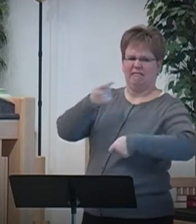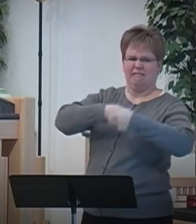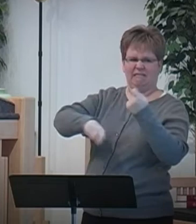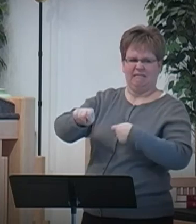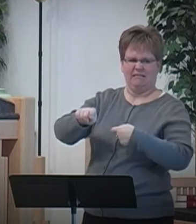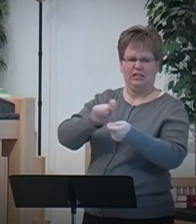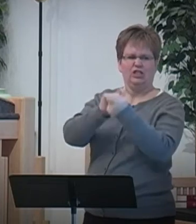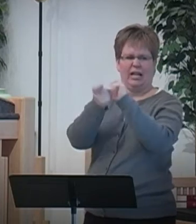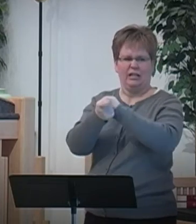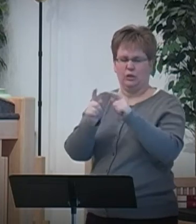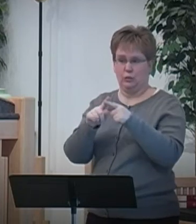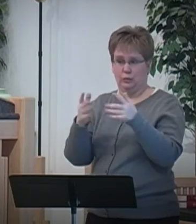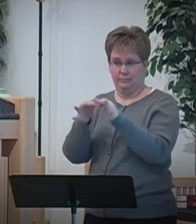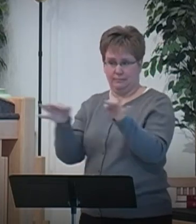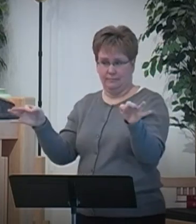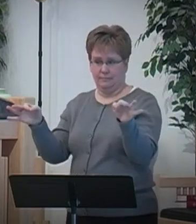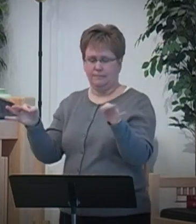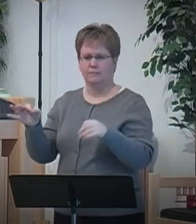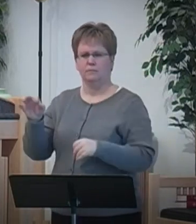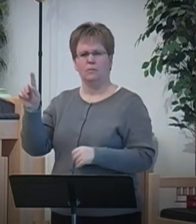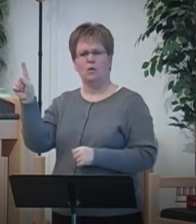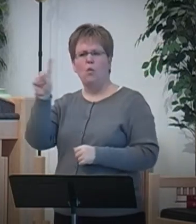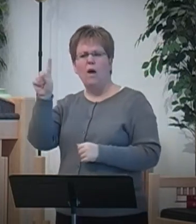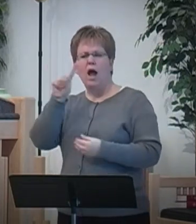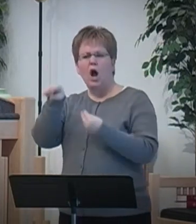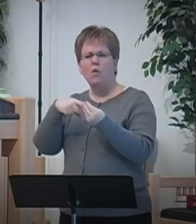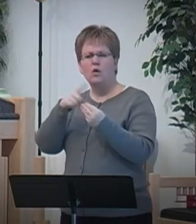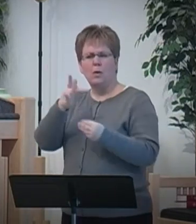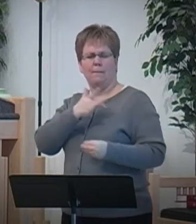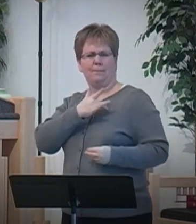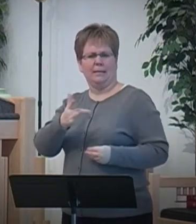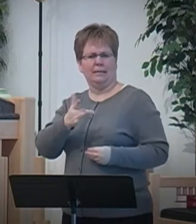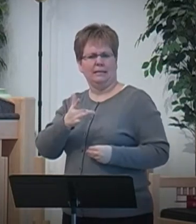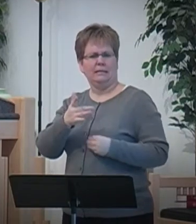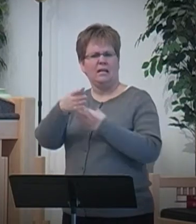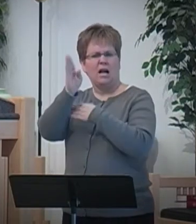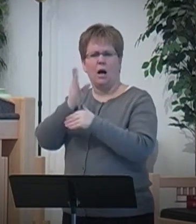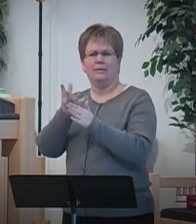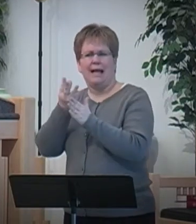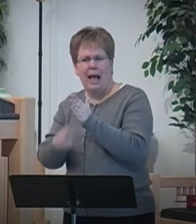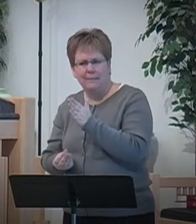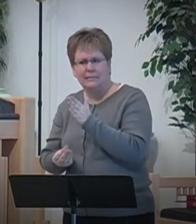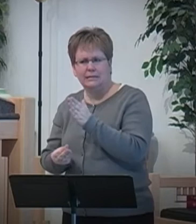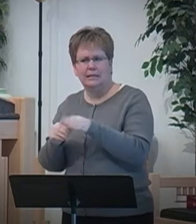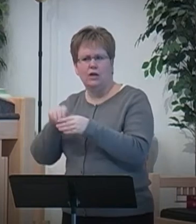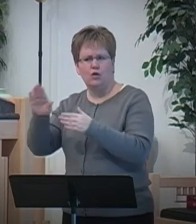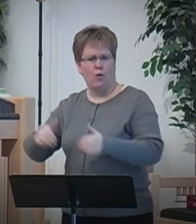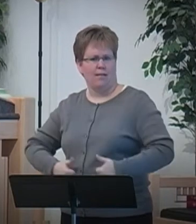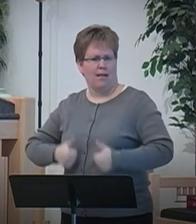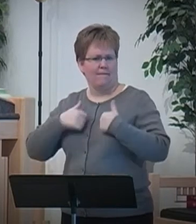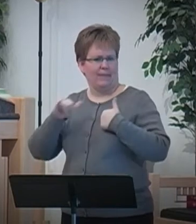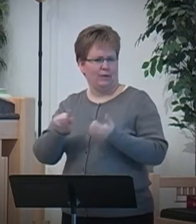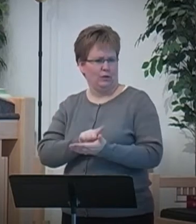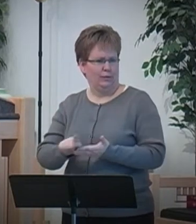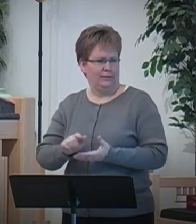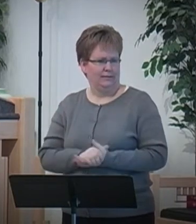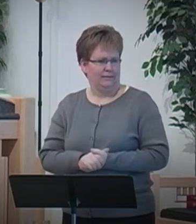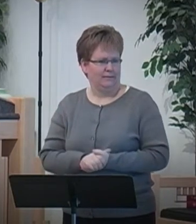question this way. Where or when have you sensed God to be absent in your life this week? Or Pastor Paul just suggested